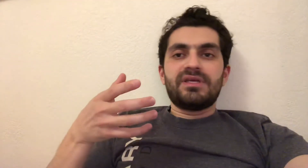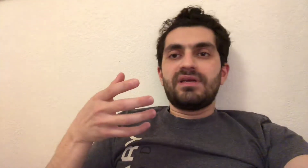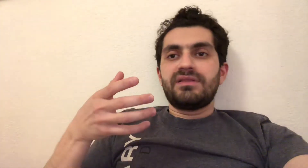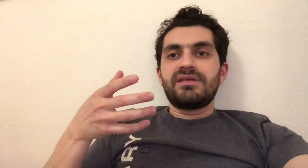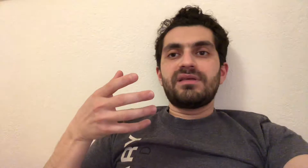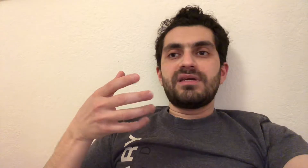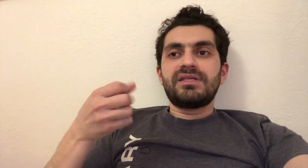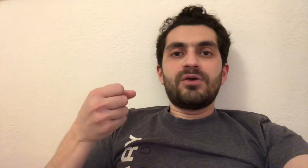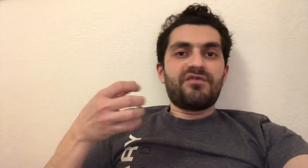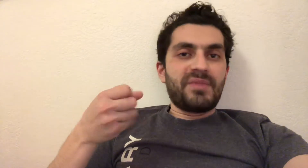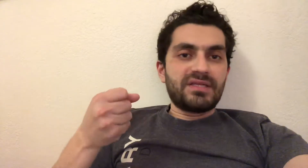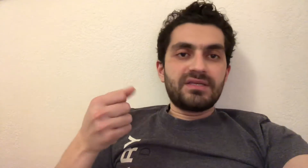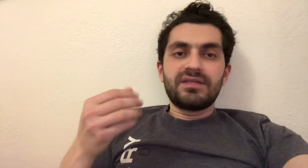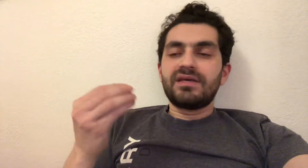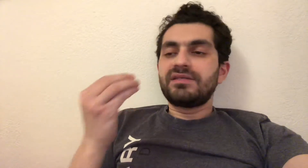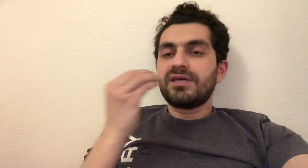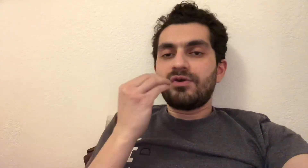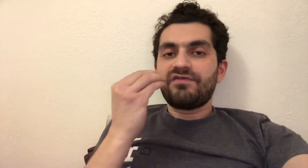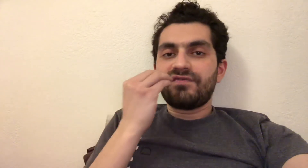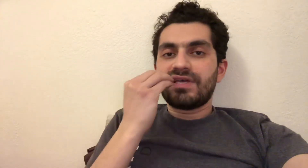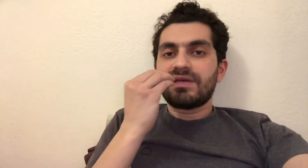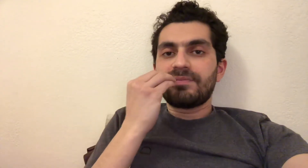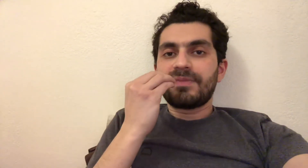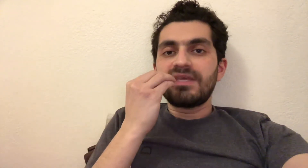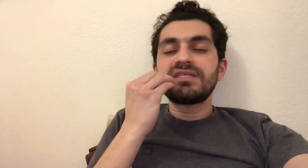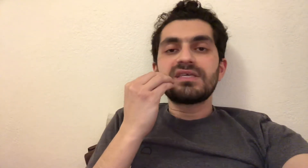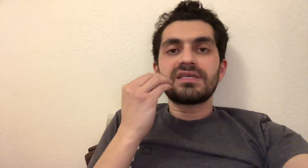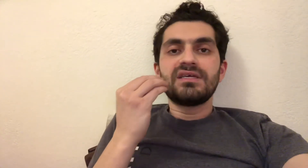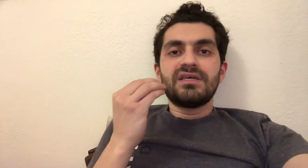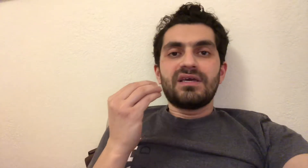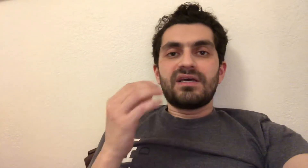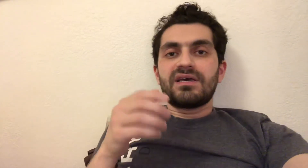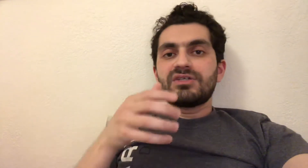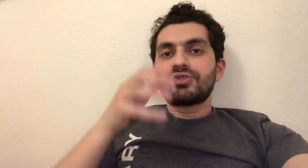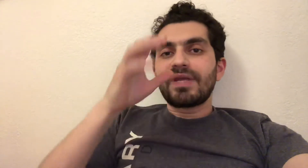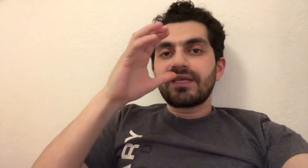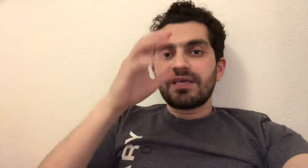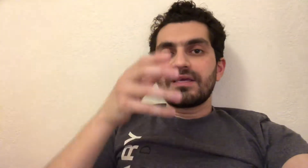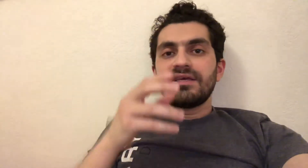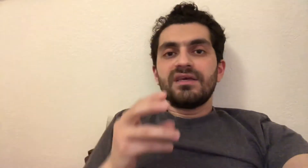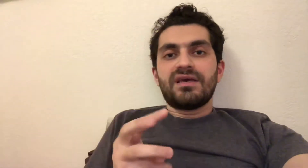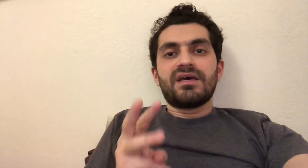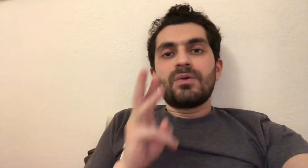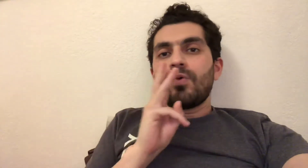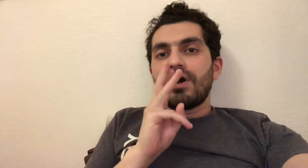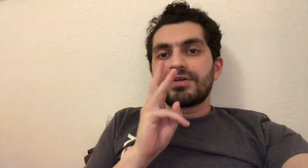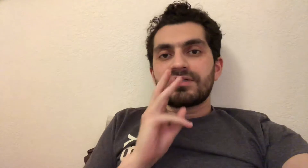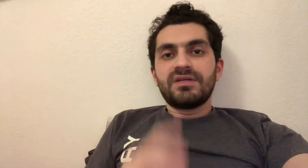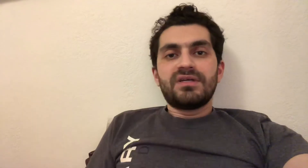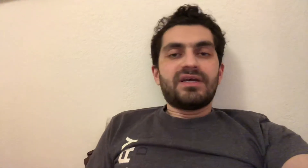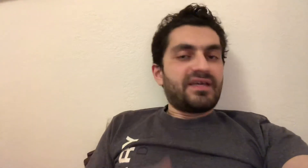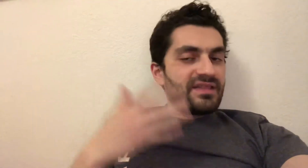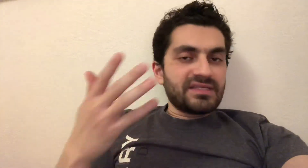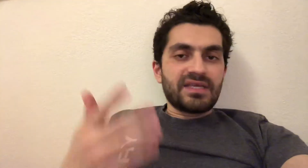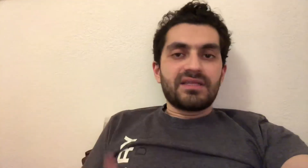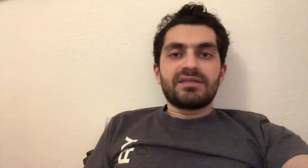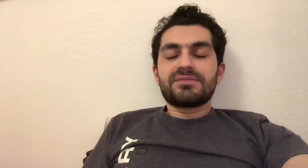the idea of milk, the idea of eating, drinking, water, things like that.